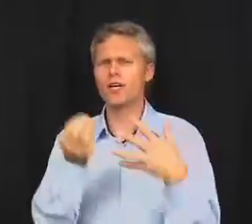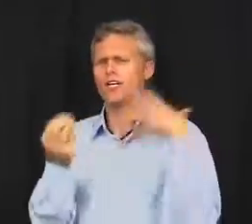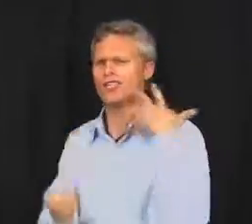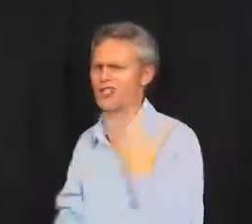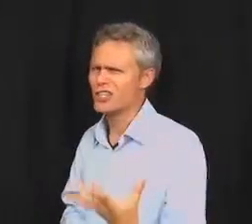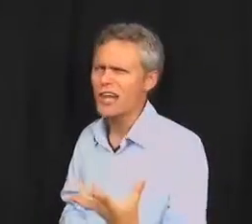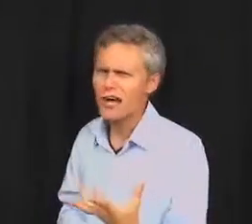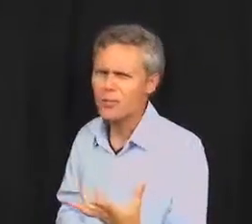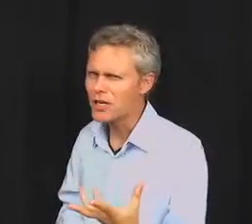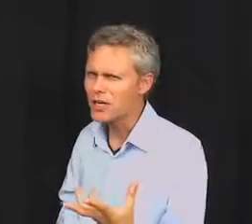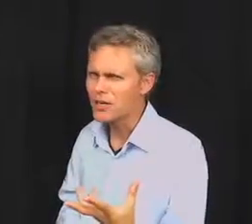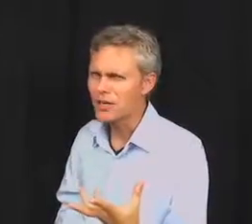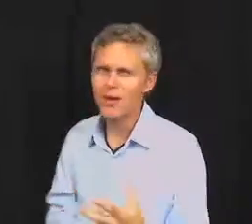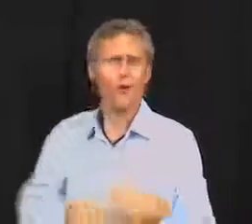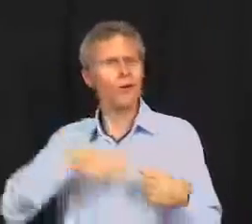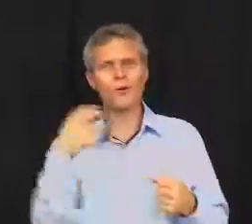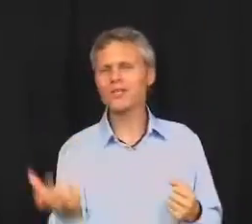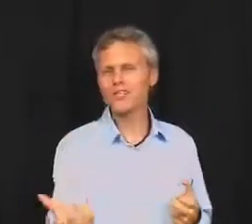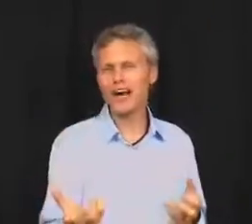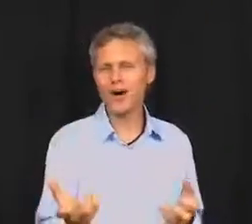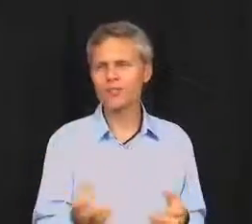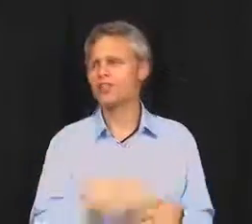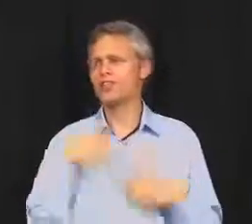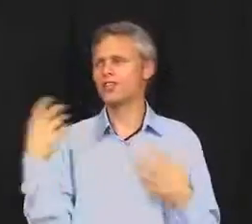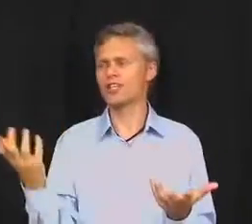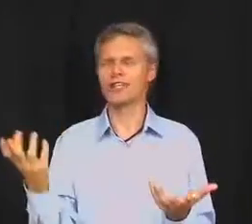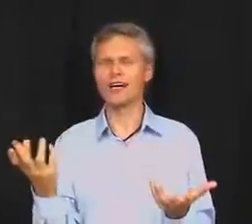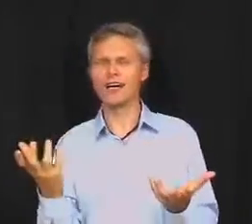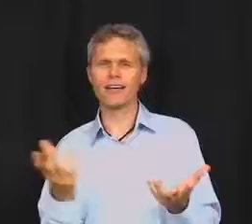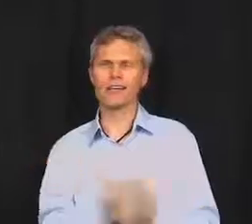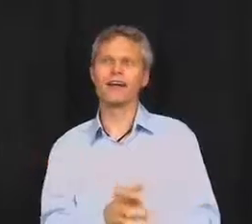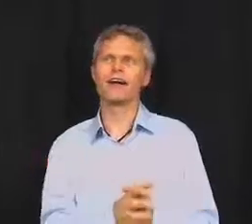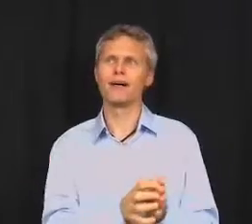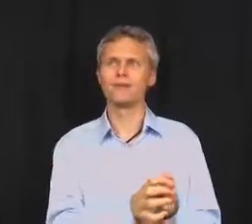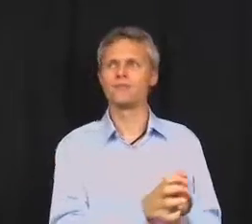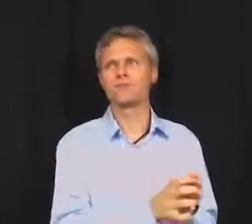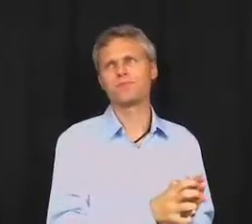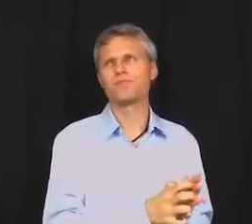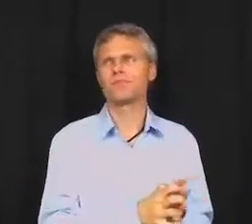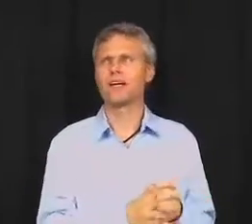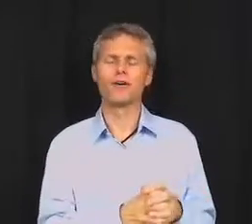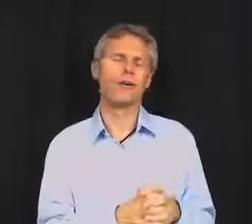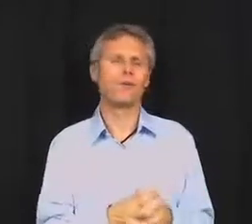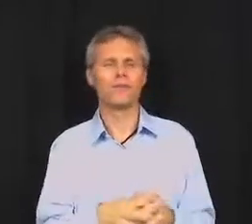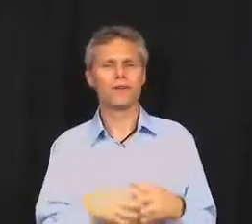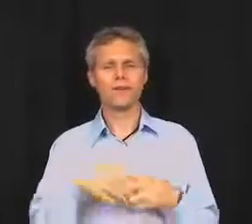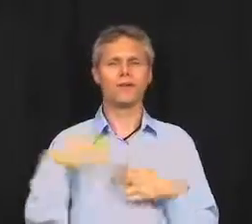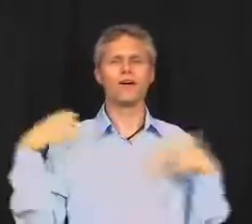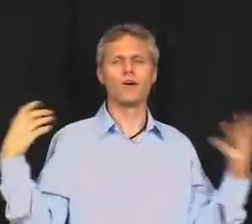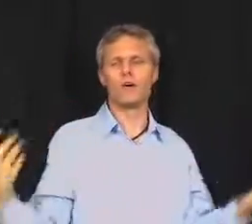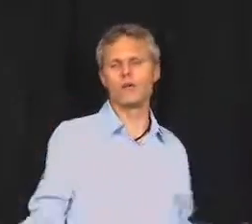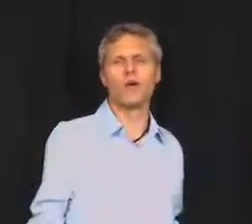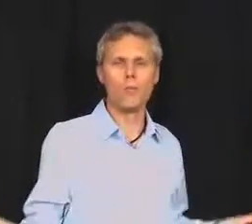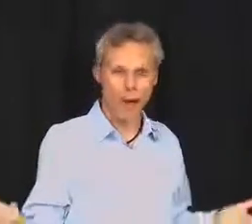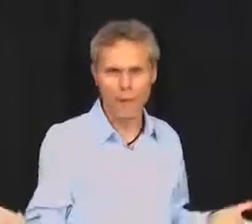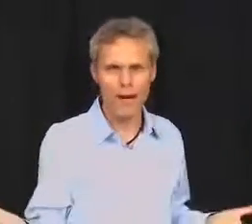just like me. Or you want to sound just like, I don't know, Obama